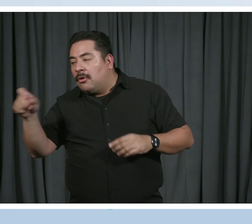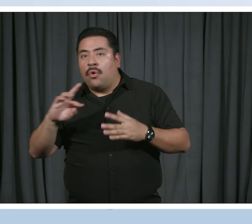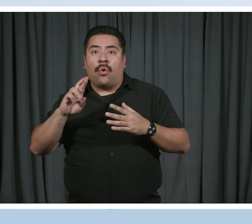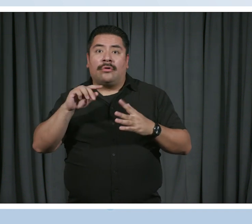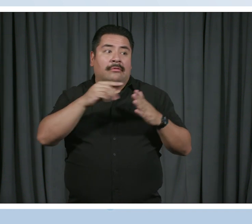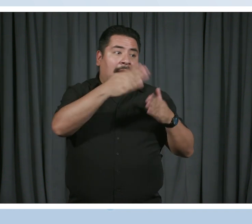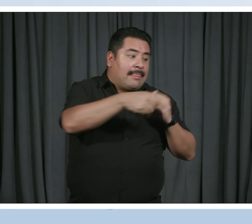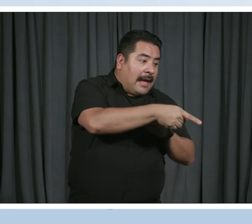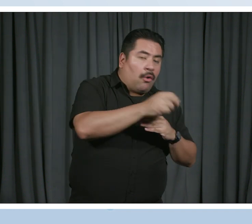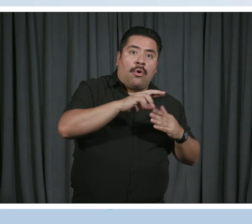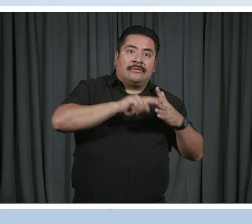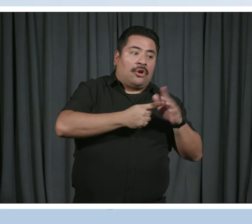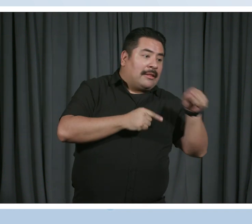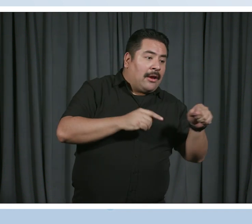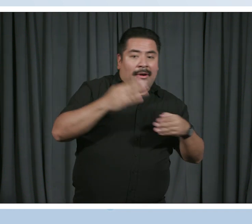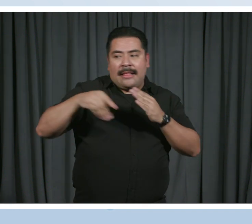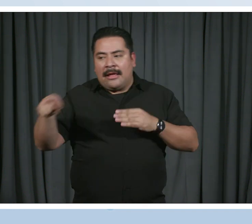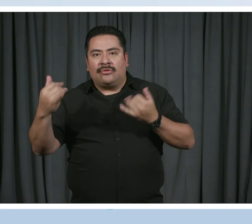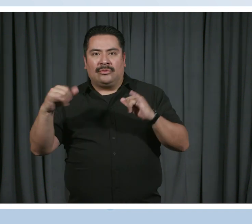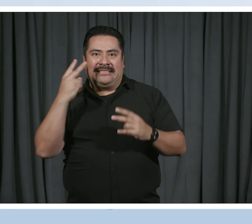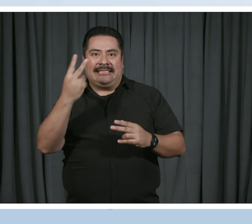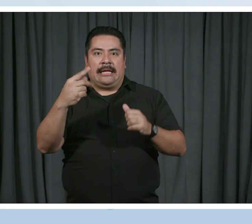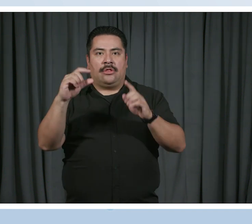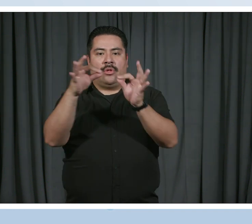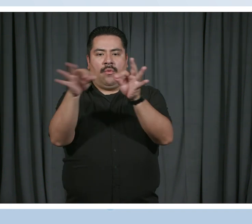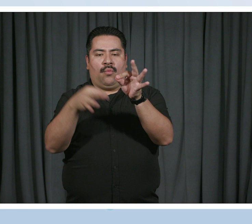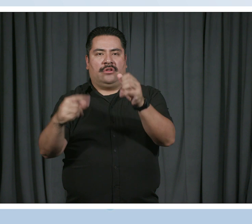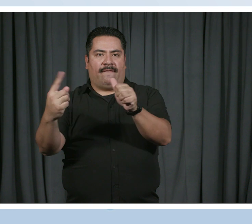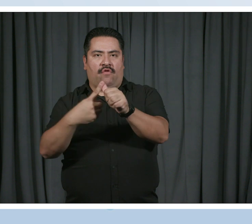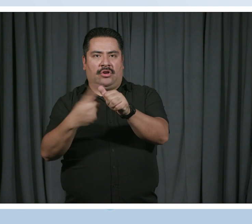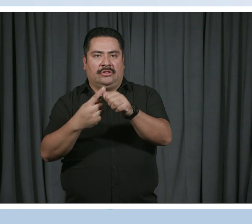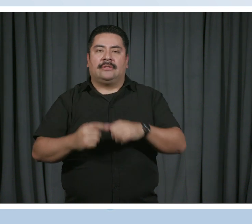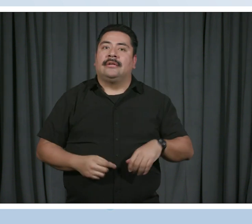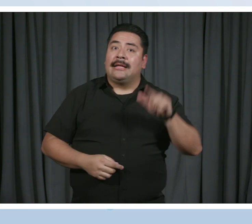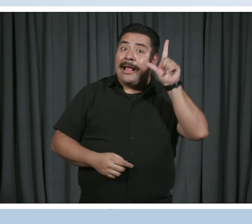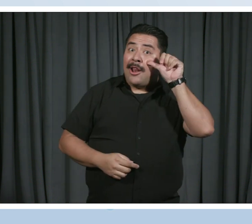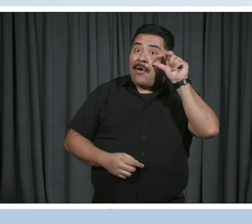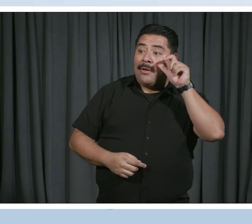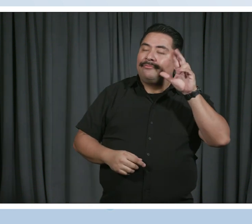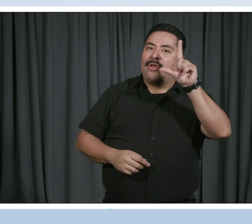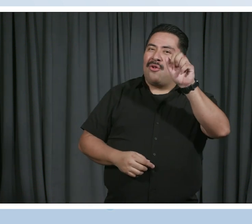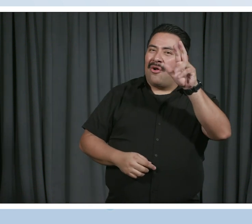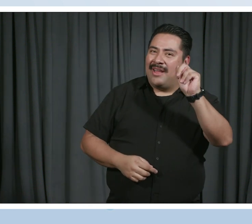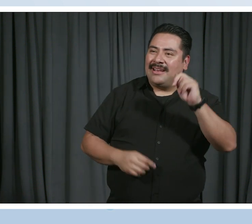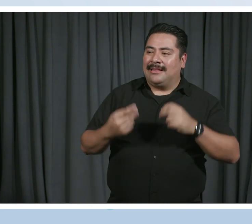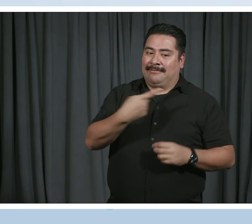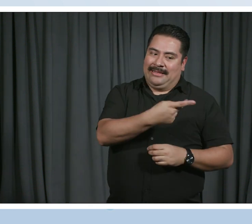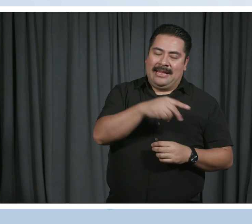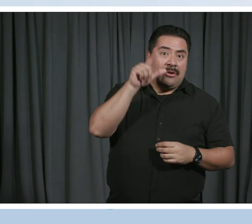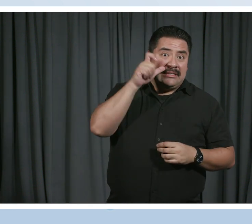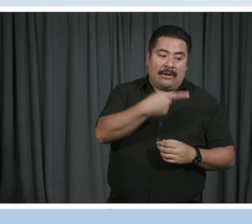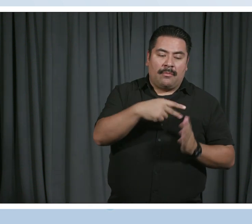piece. Something that Christina and I were reading about before the podcast is people with disabilities